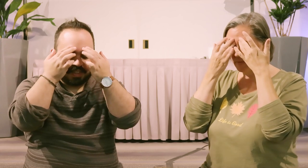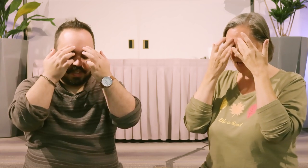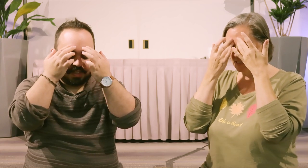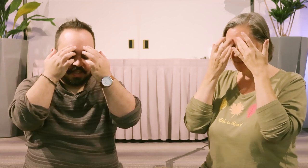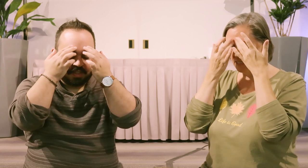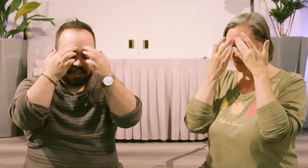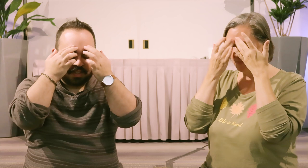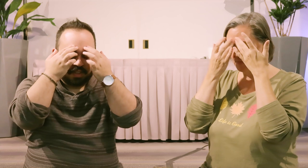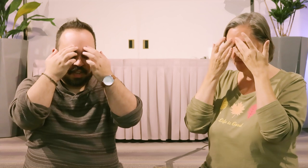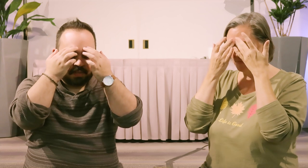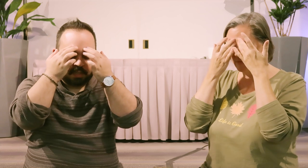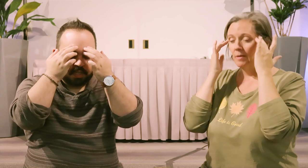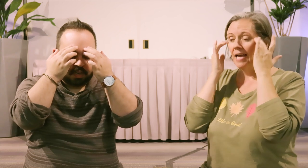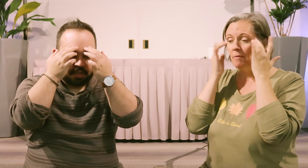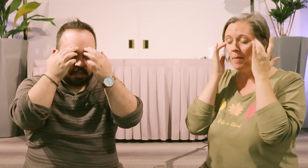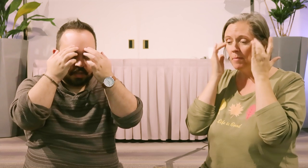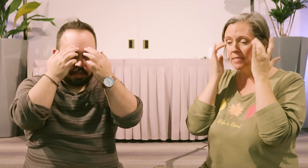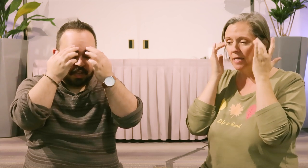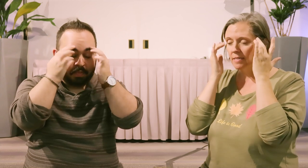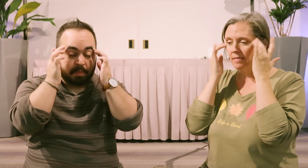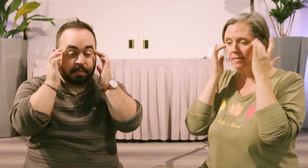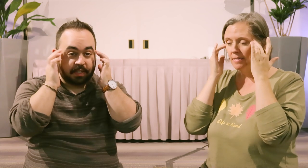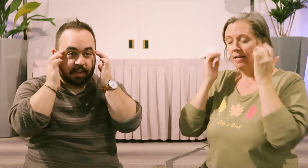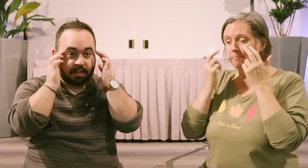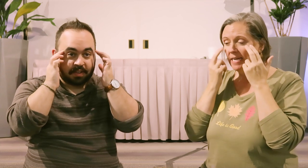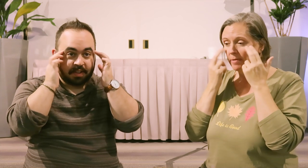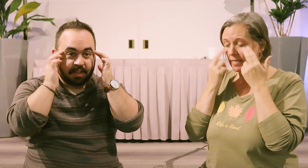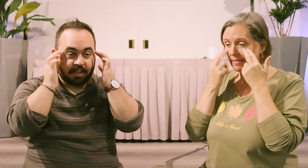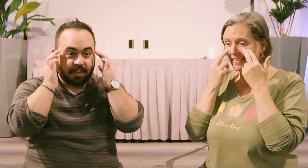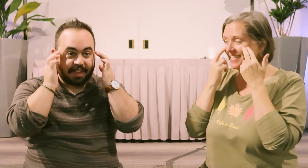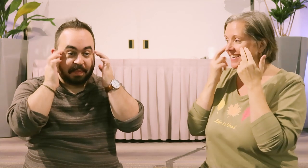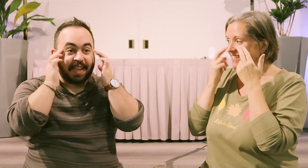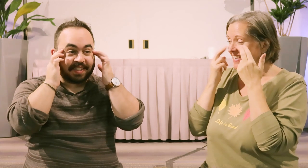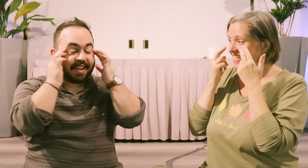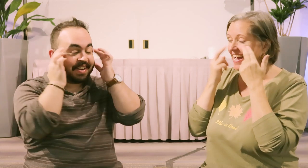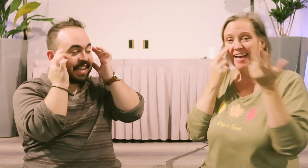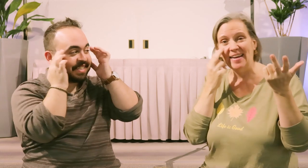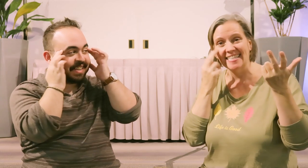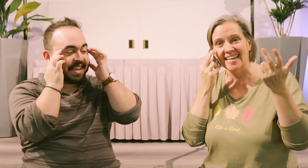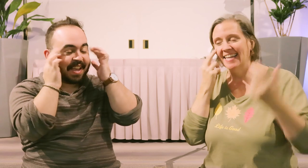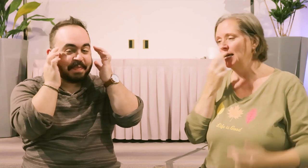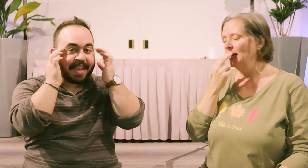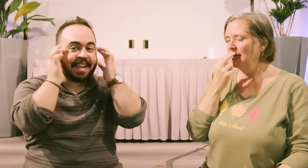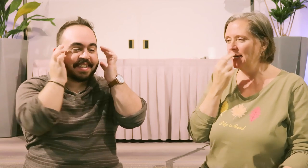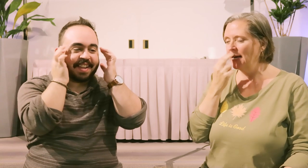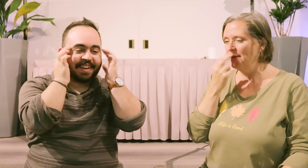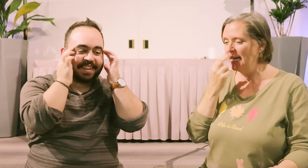I haven't seen my son. I haven't seen my son. I haven't met my son. I haven't met my son. I made a son. I made a son. Yeah, I made a son. I made a son. Yeah, I made